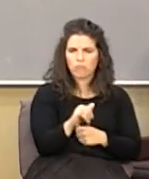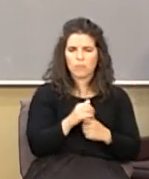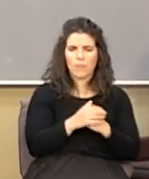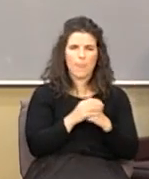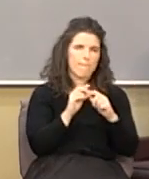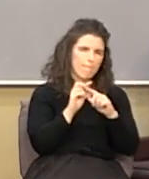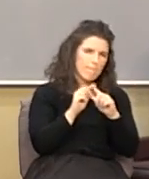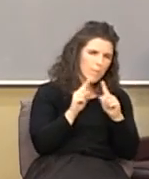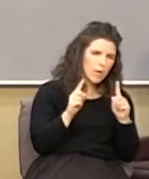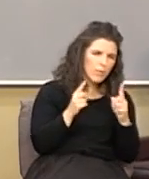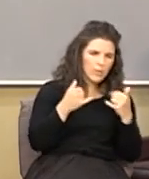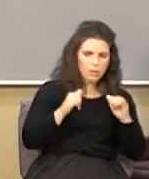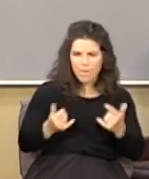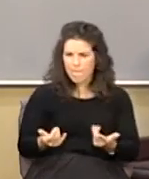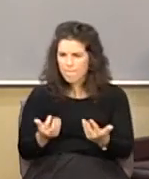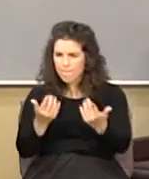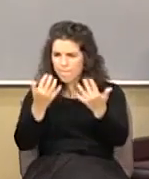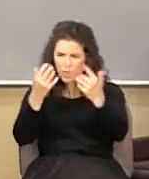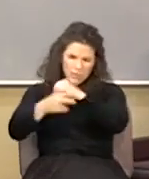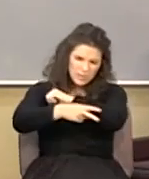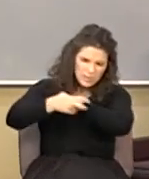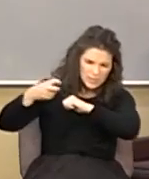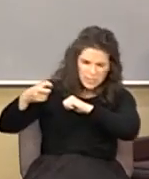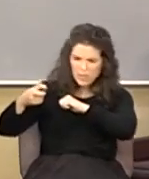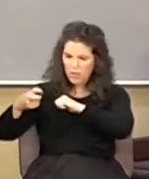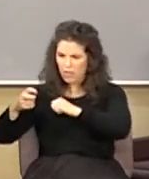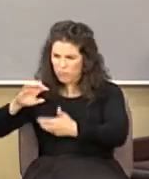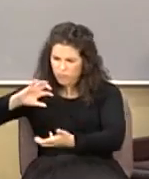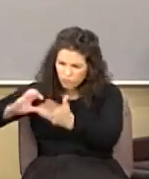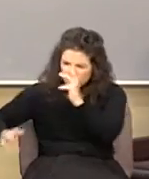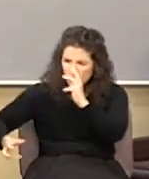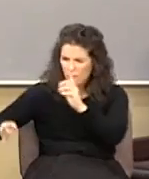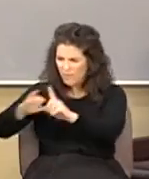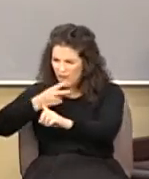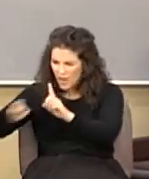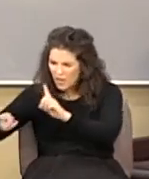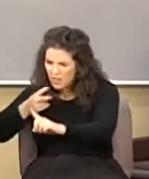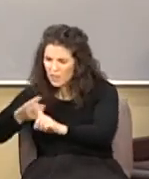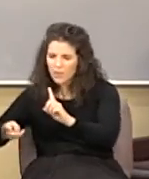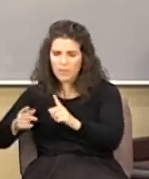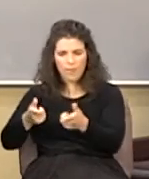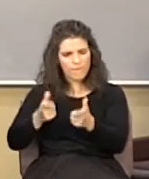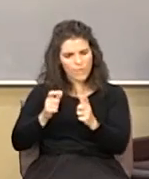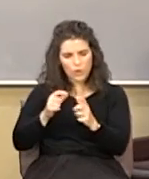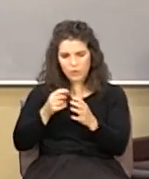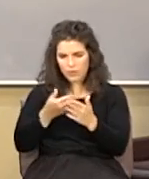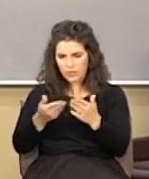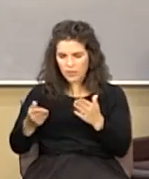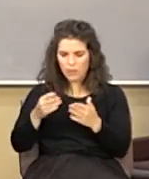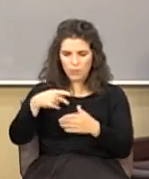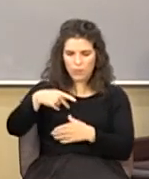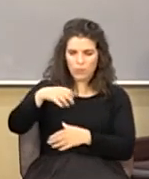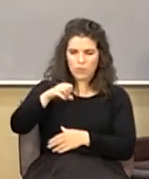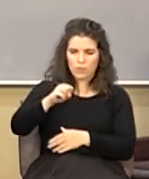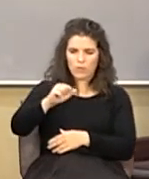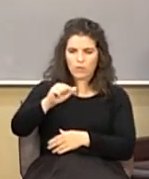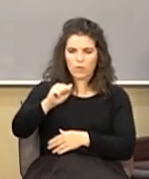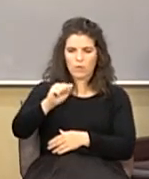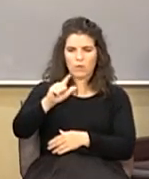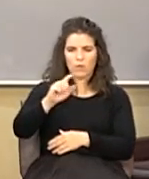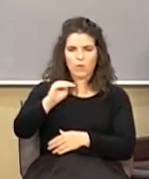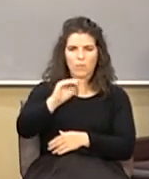but when they started burning looting the rioting first thing I thought of was this this verse psalm chapter 2 verse 1